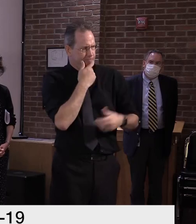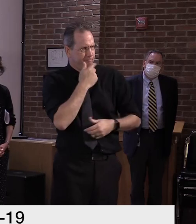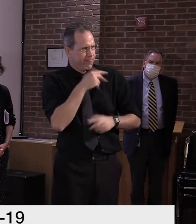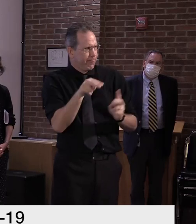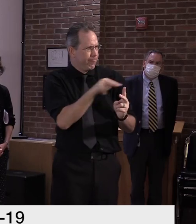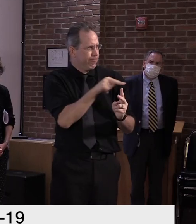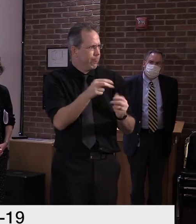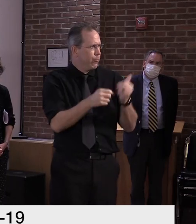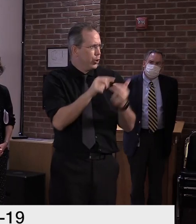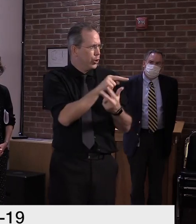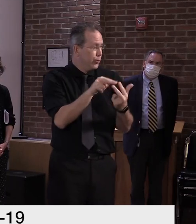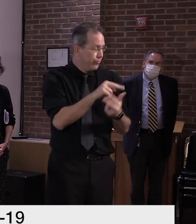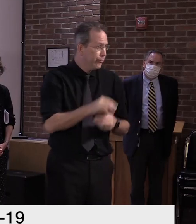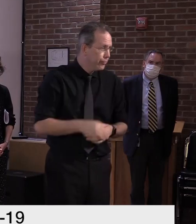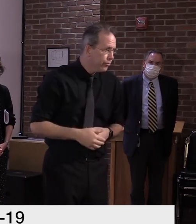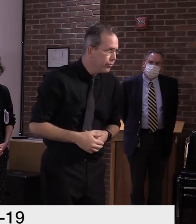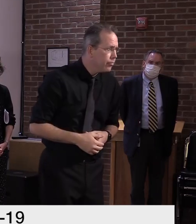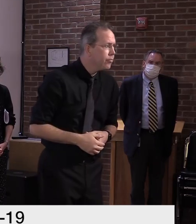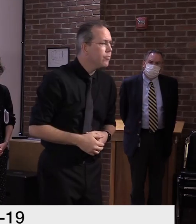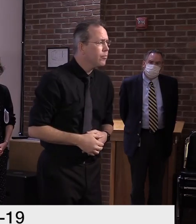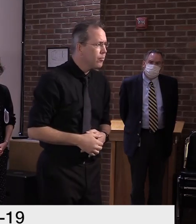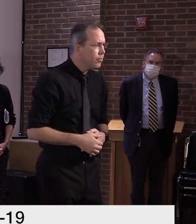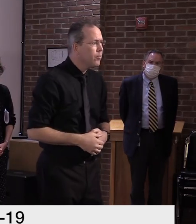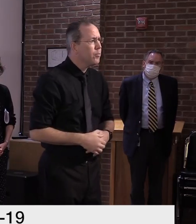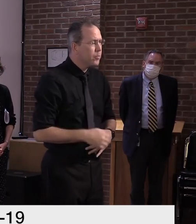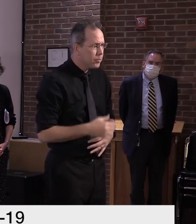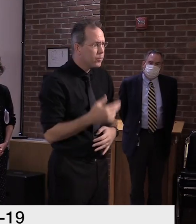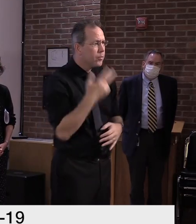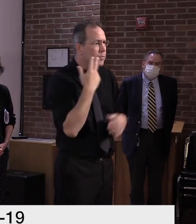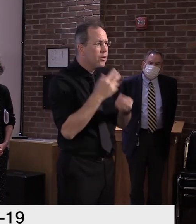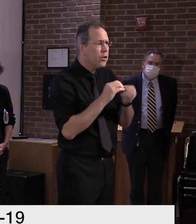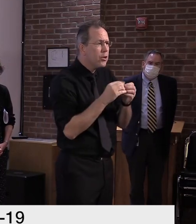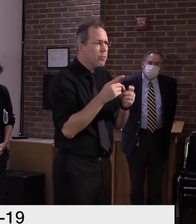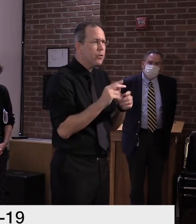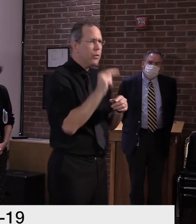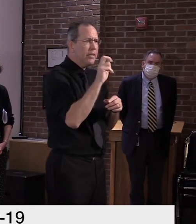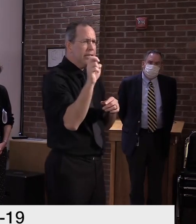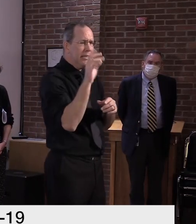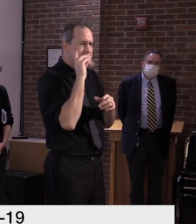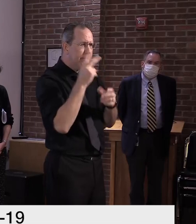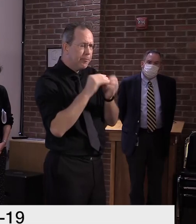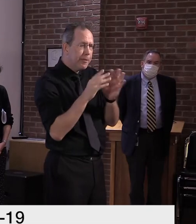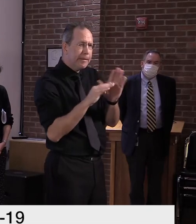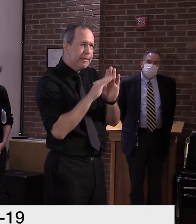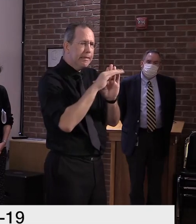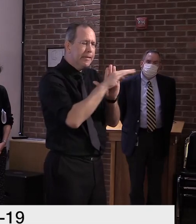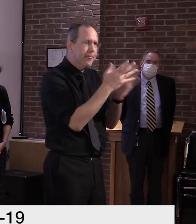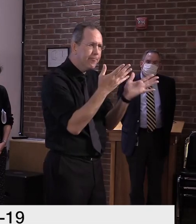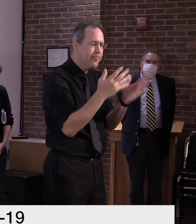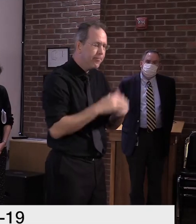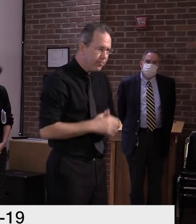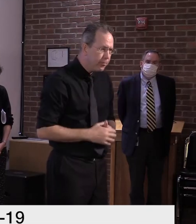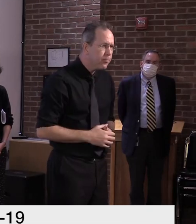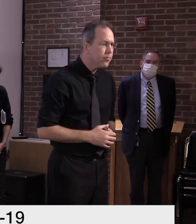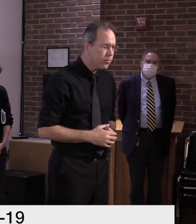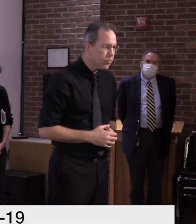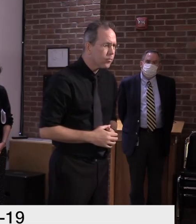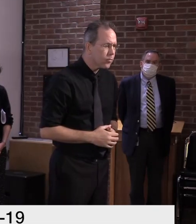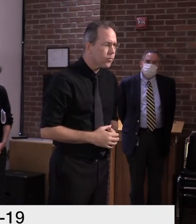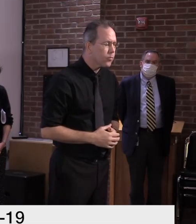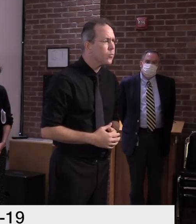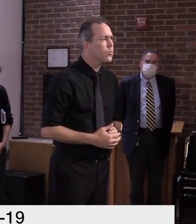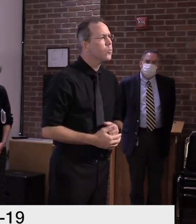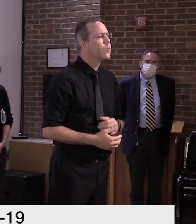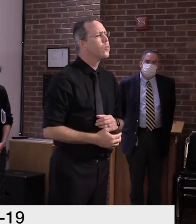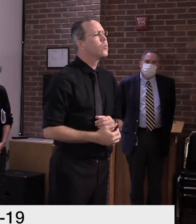important to keep in mind. We also wanted to provide a comparison of how our travel map matches